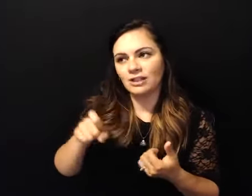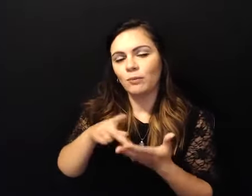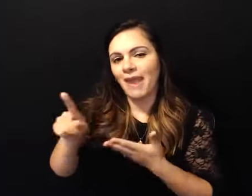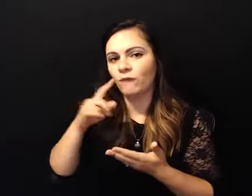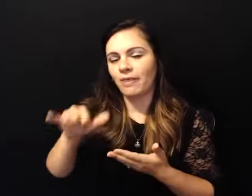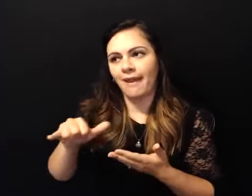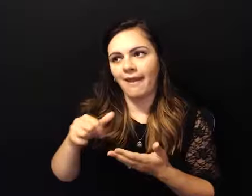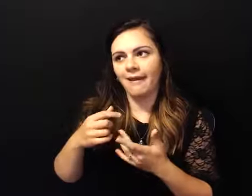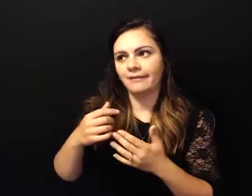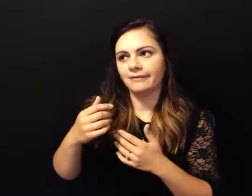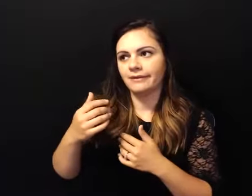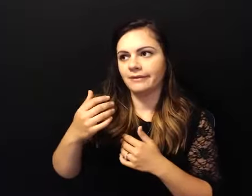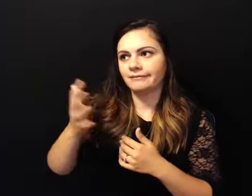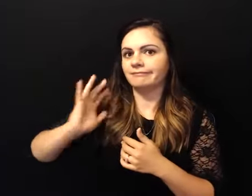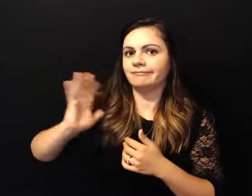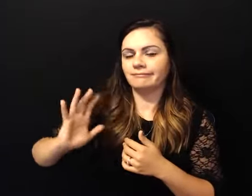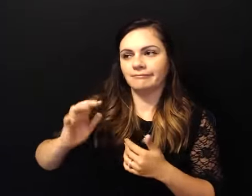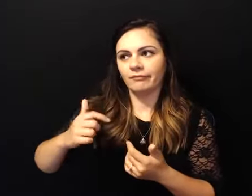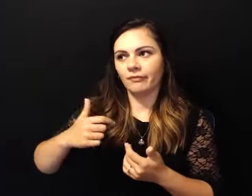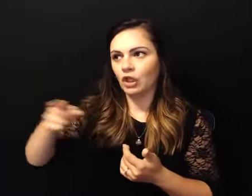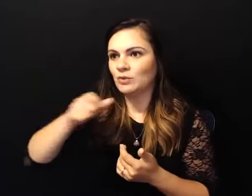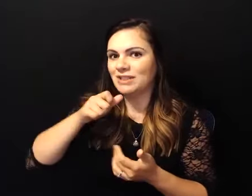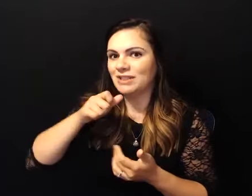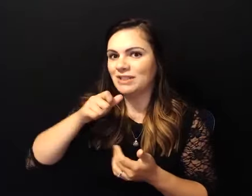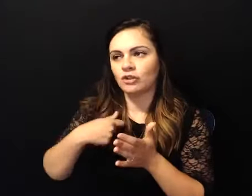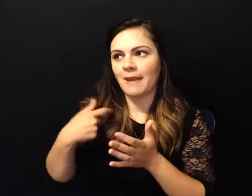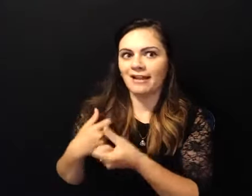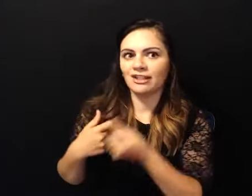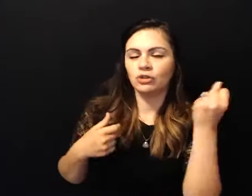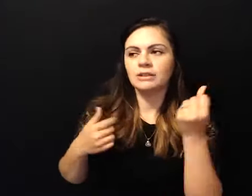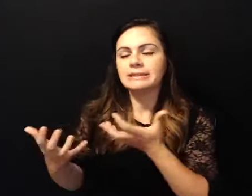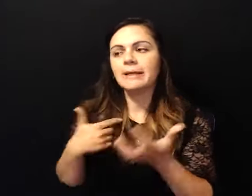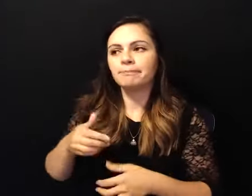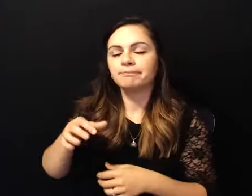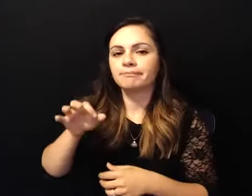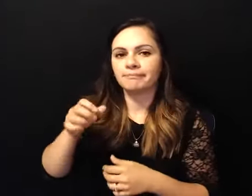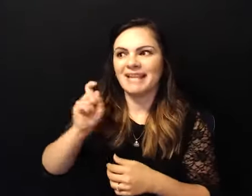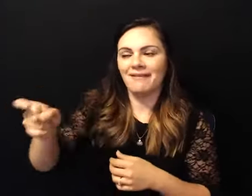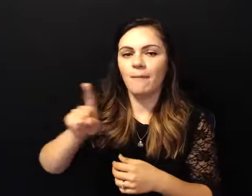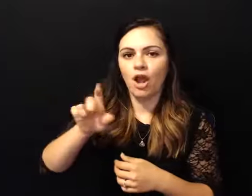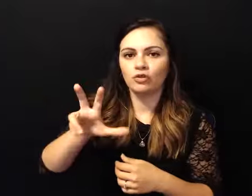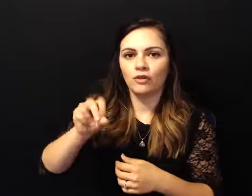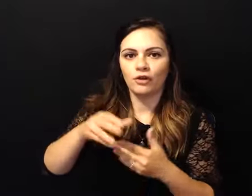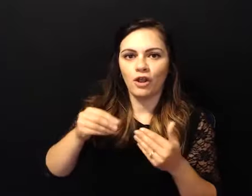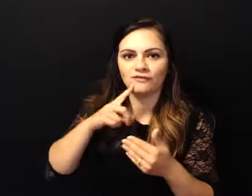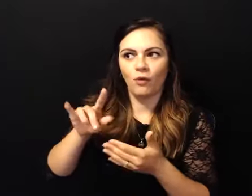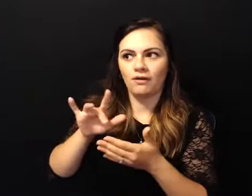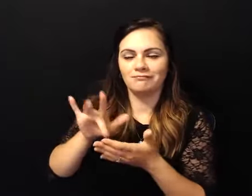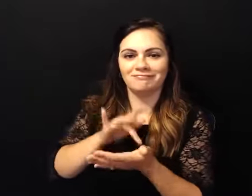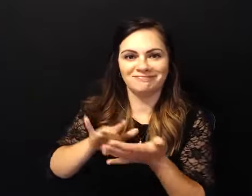was and him looking at me like i was crazy like i had ten heads you know and i'm saying like what you know and feeling